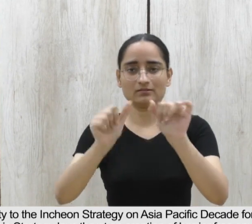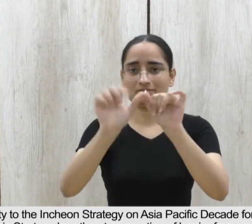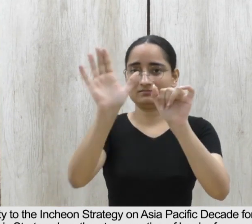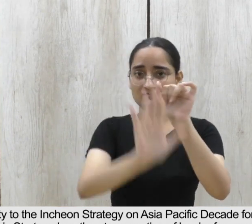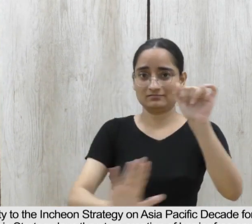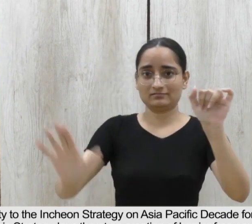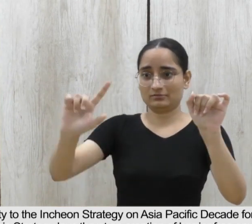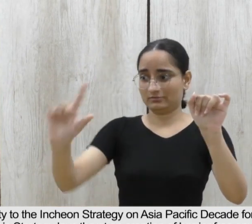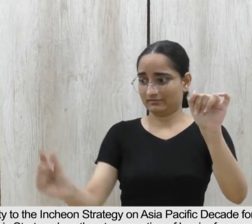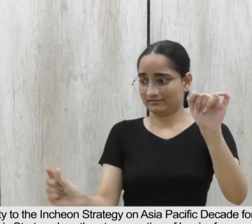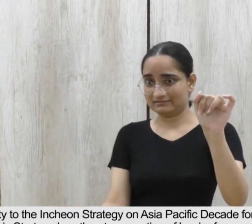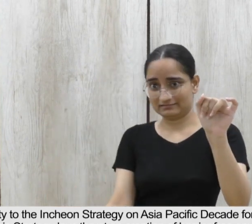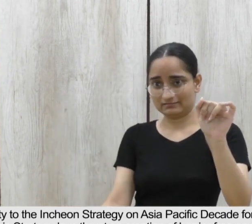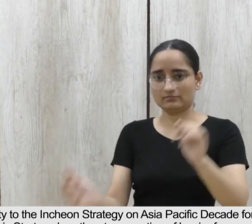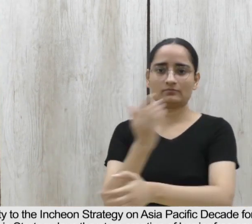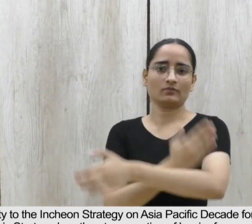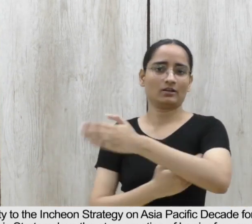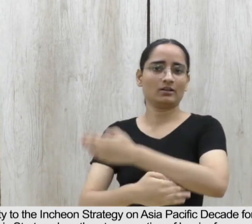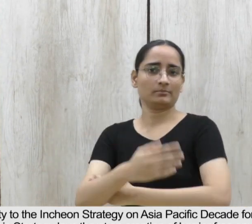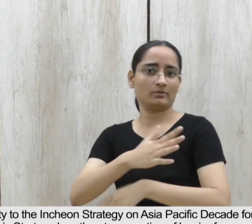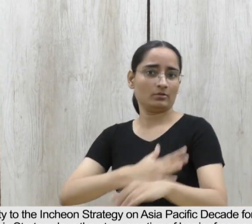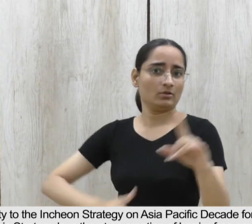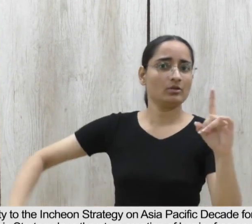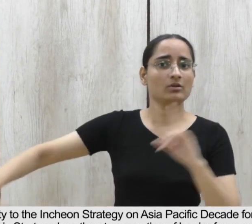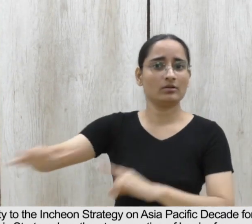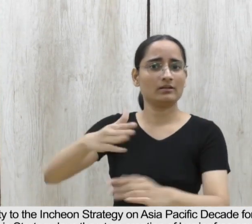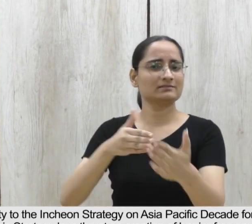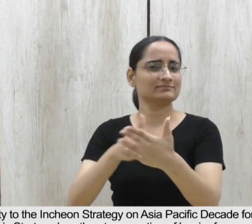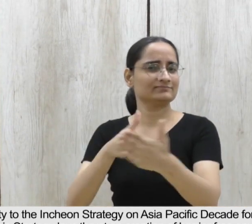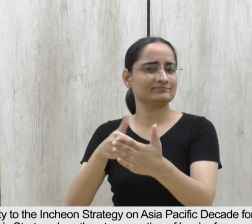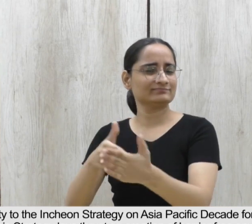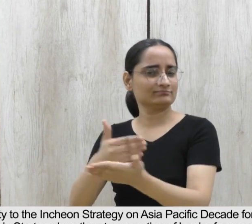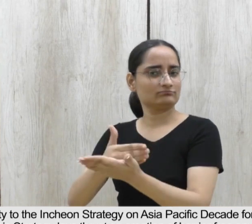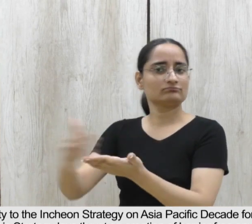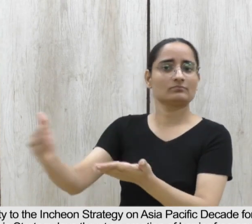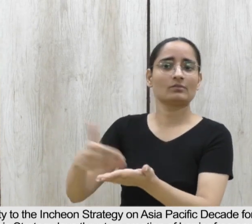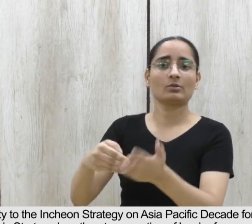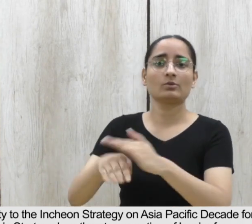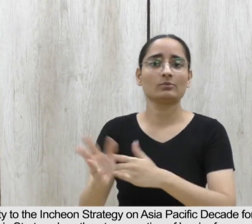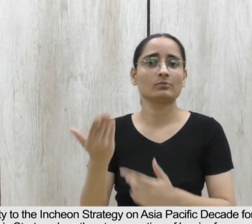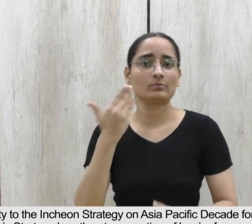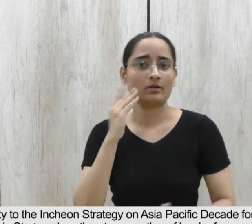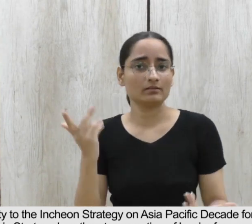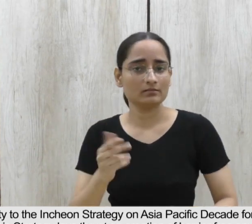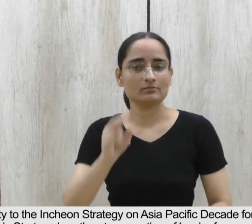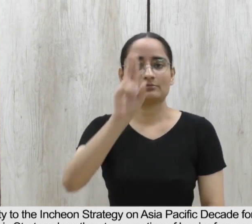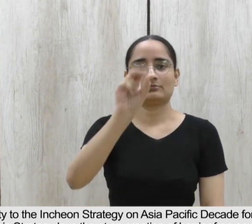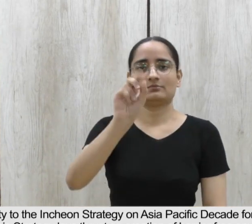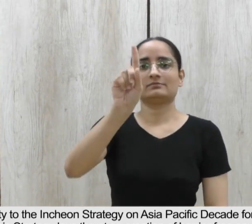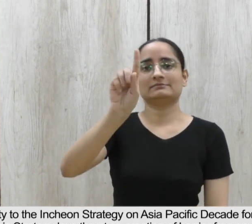-Pacific Decade for Persons with Disabilities 2013-2022. Goal 3